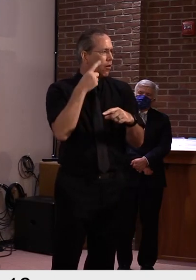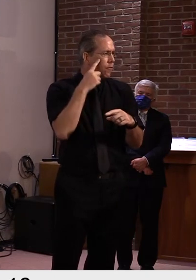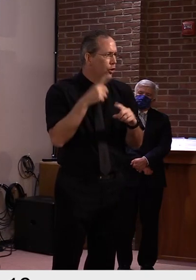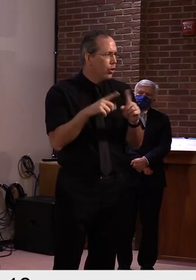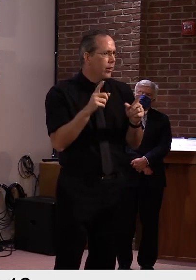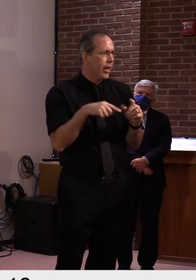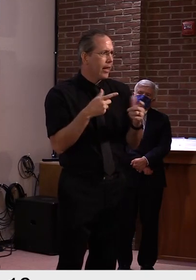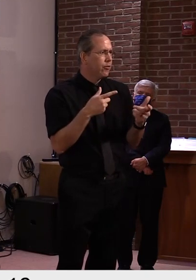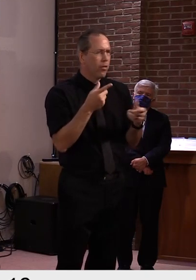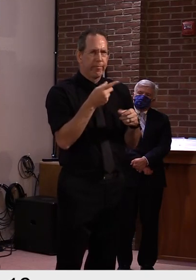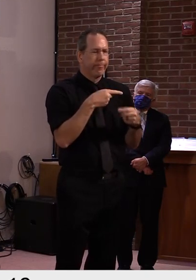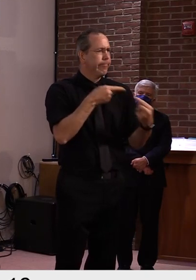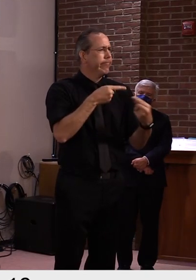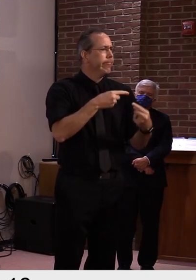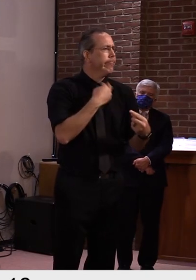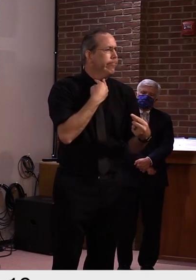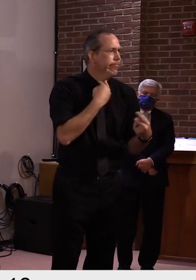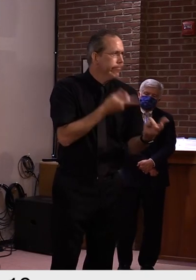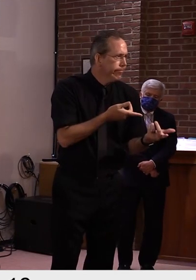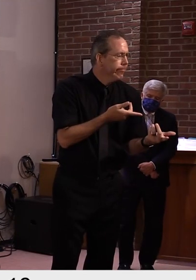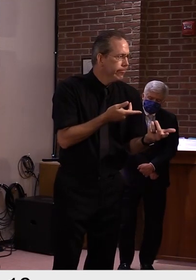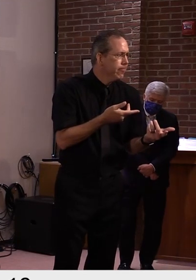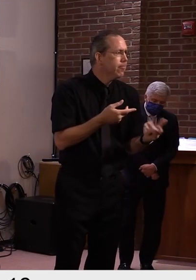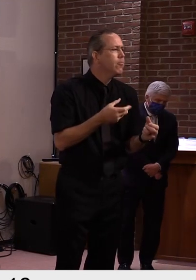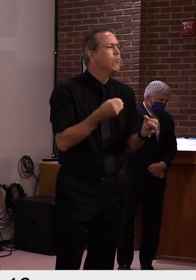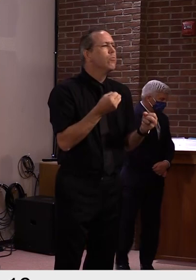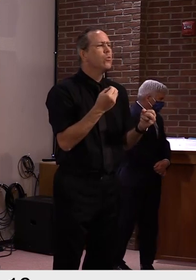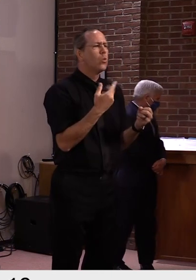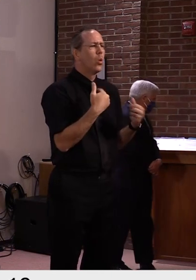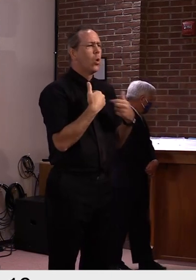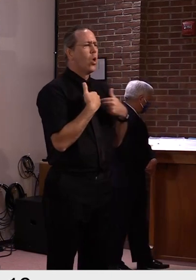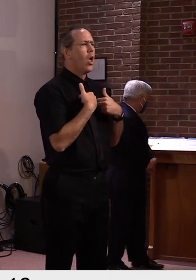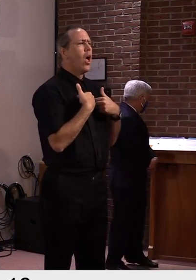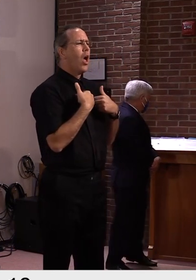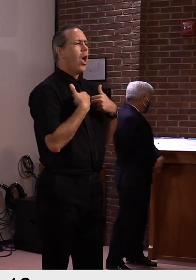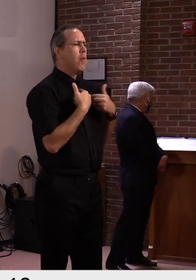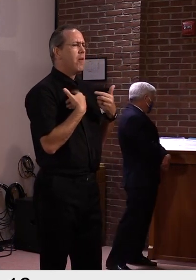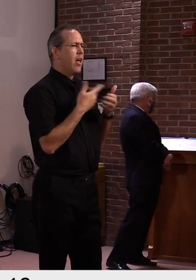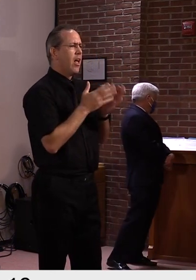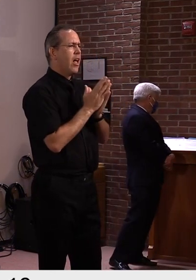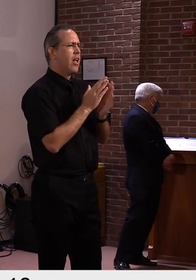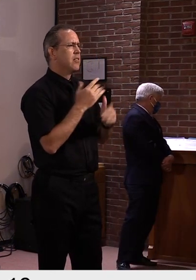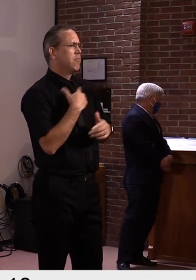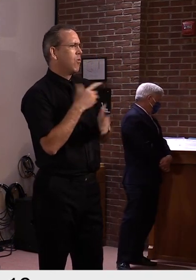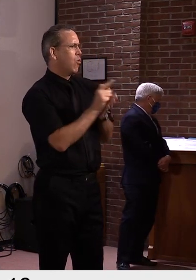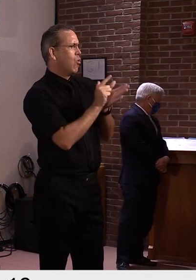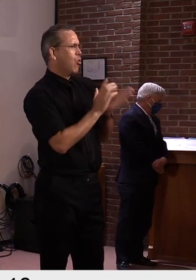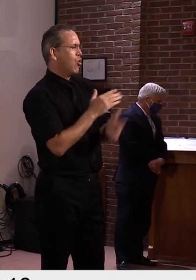uh, Kevin is have, uh, have Jay get in touch with you and, uh, so that you get this, uh, correct and exact.